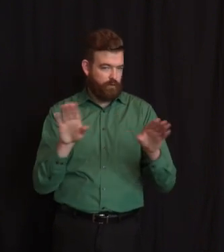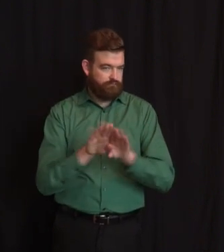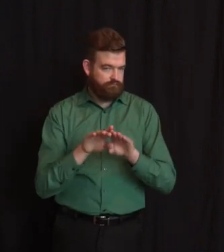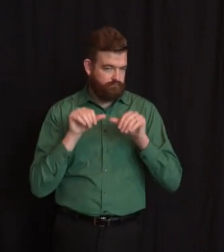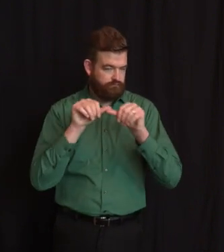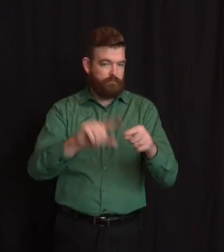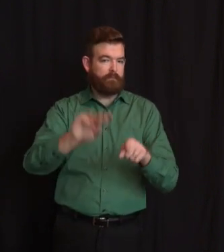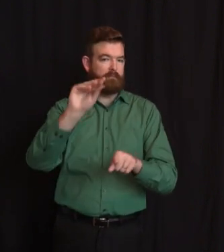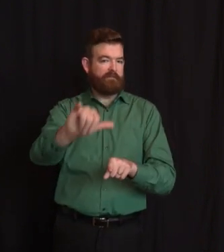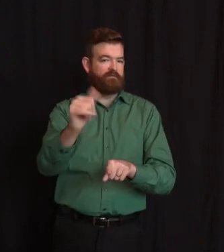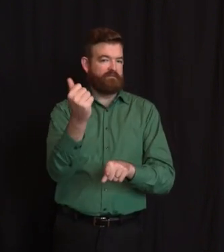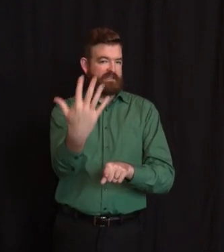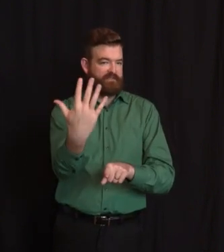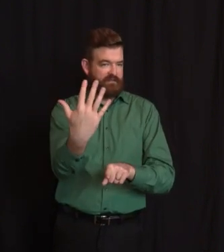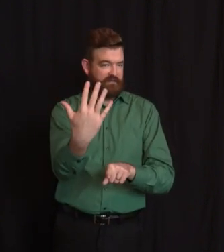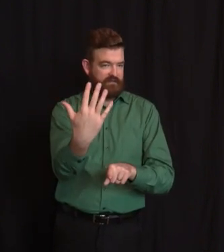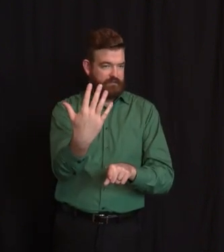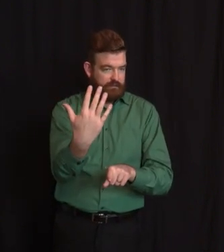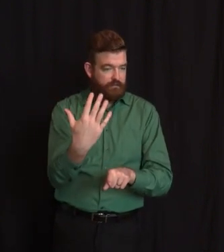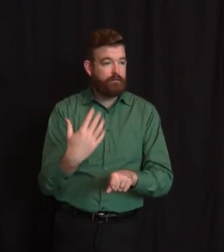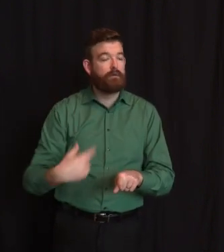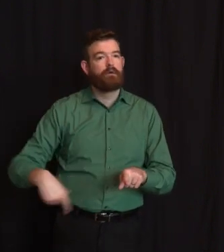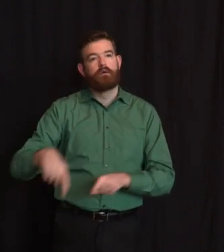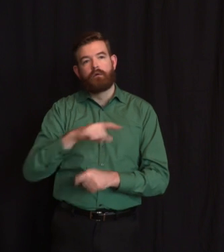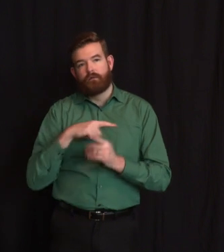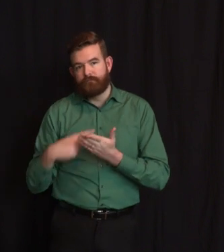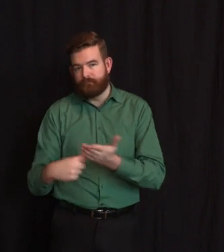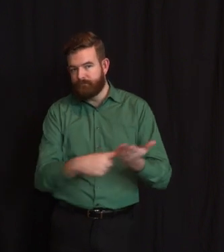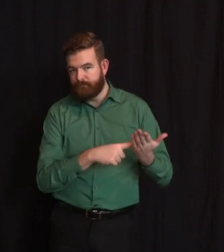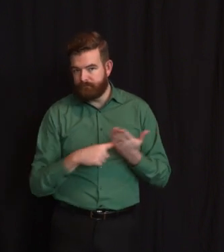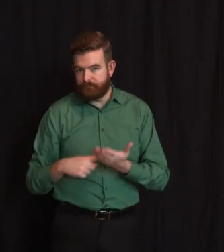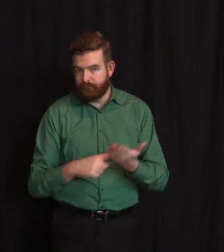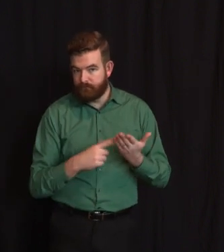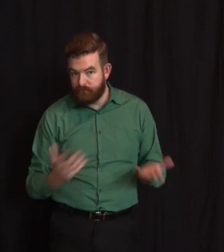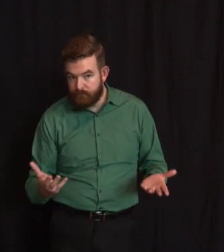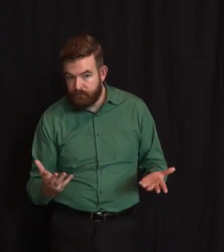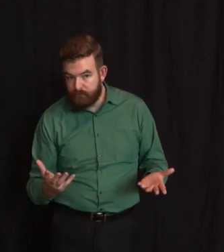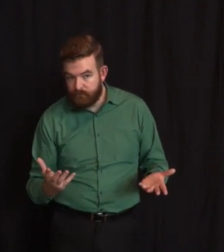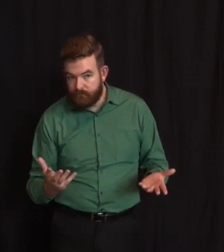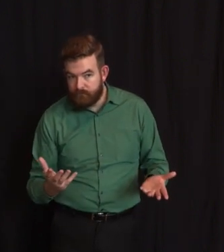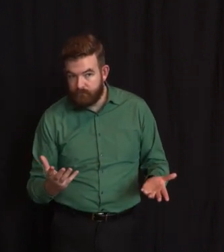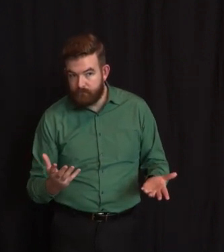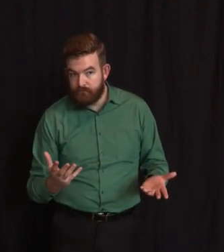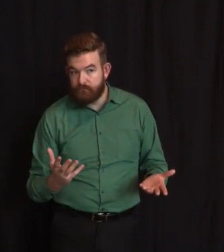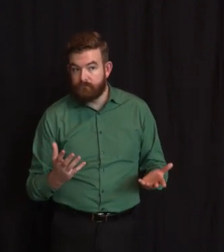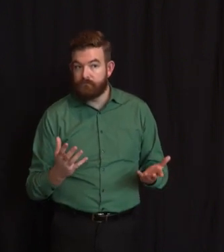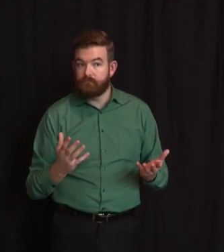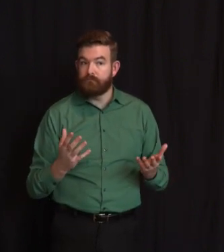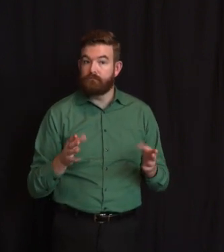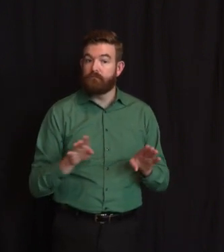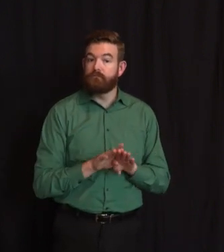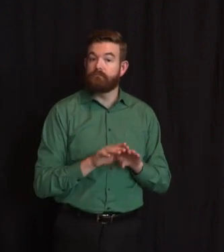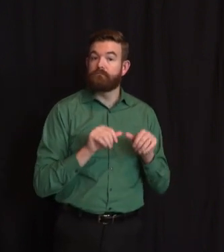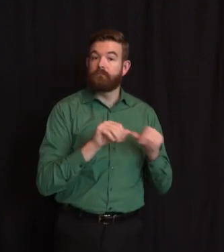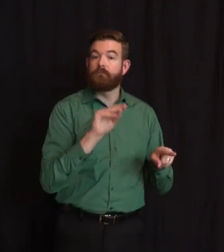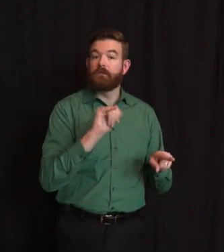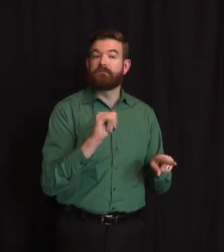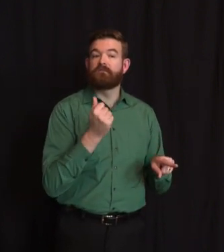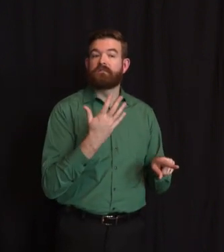balance of the school year. We quite deliberately picked what is now four weeks from today. That was with the input from Judy